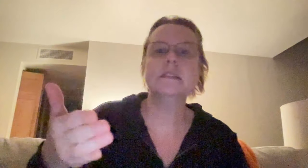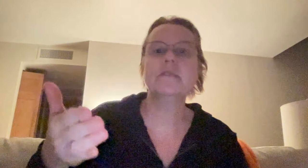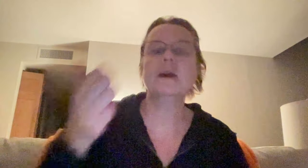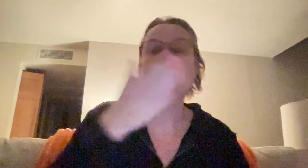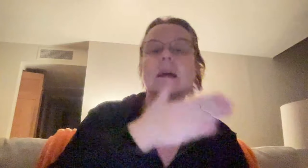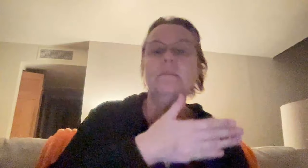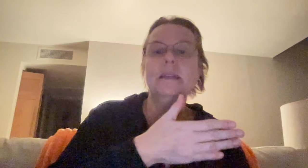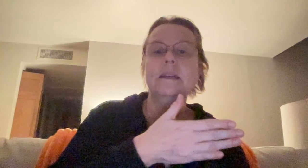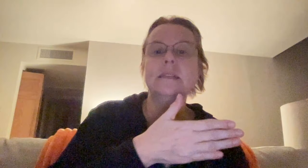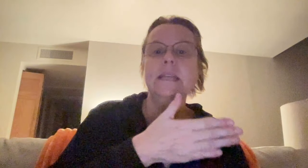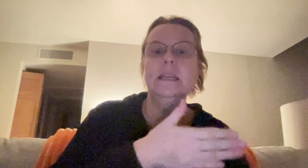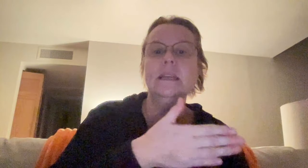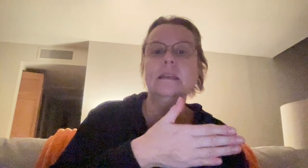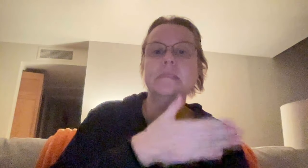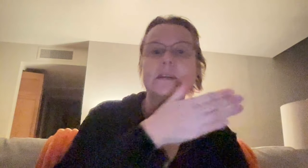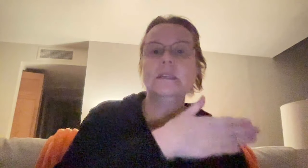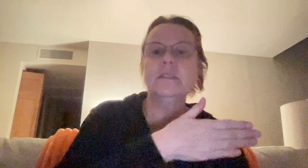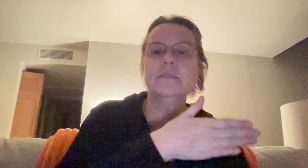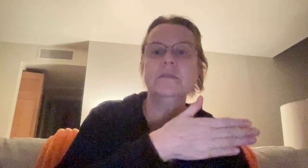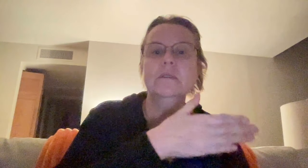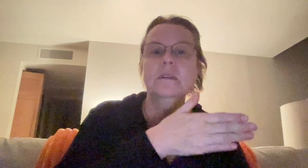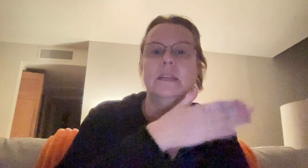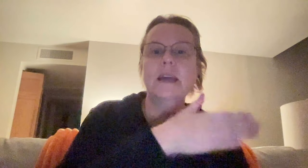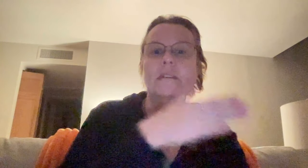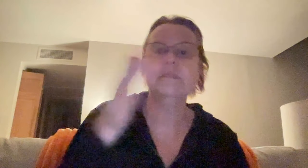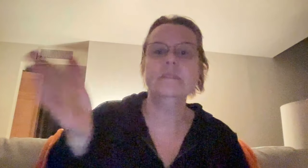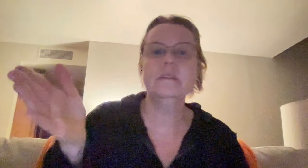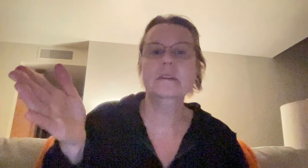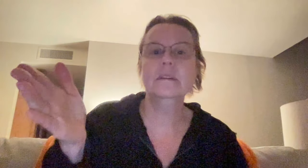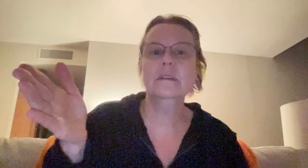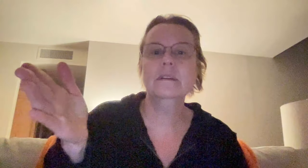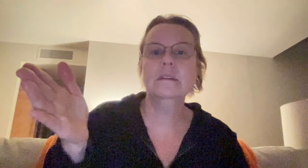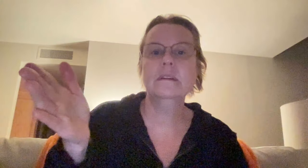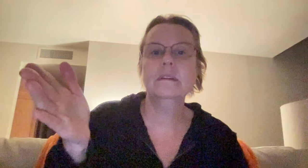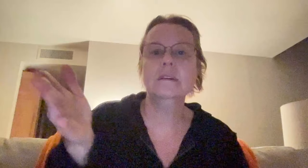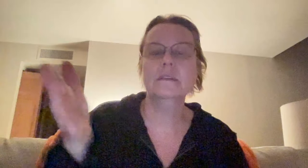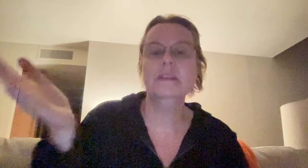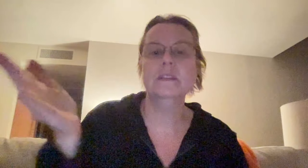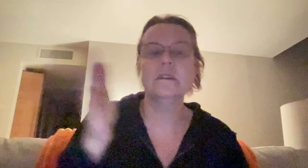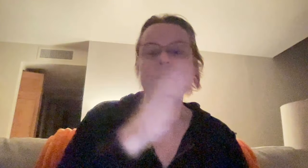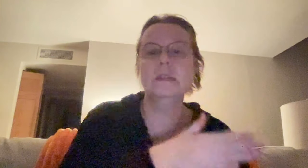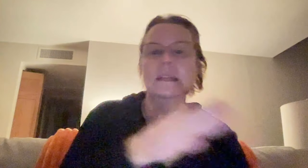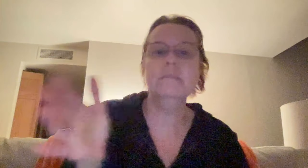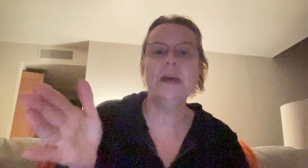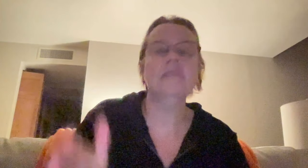of the way, because he is married to an F, a feeler and an empath.